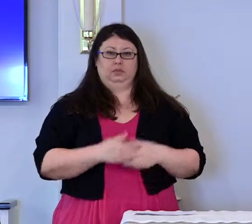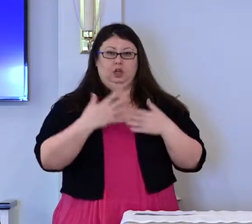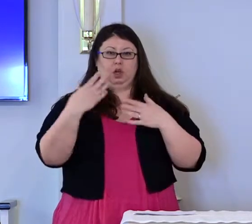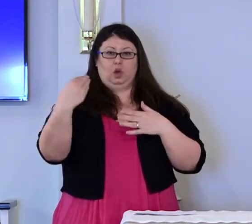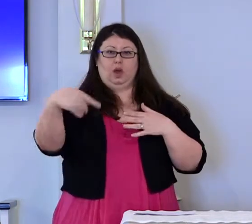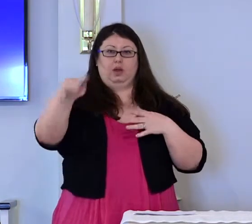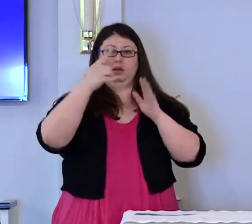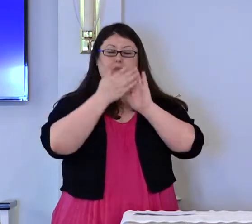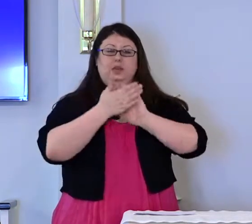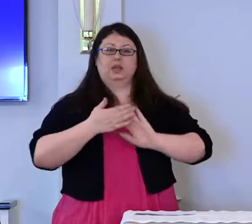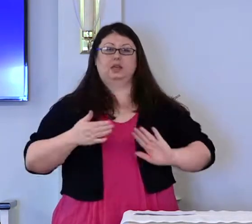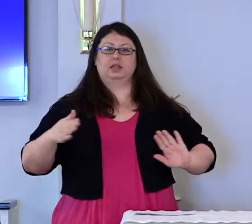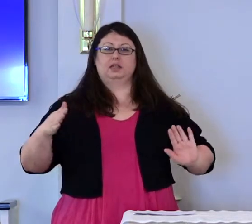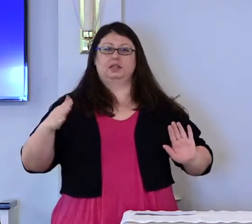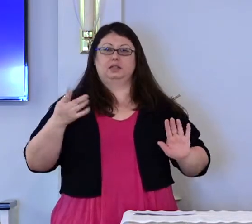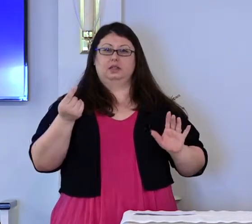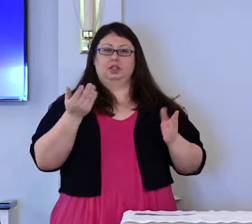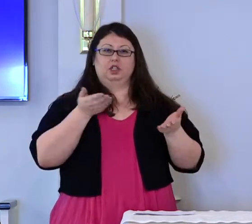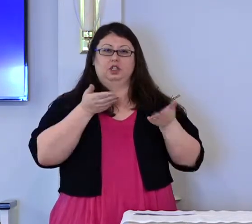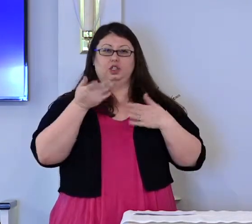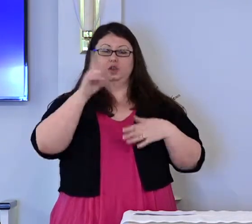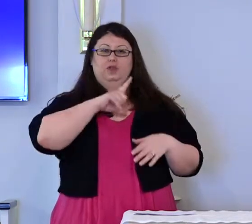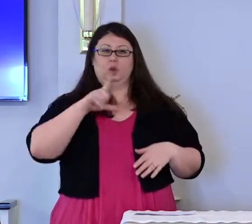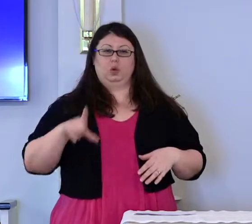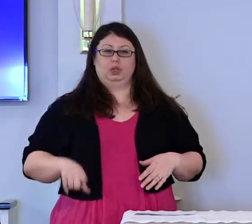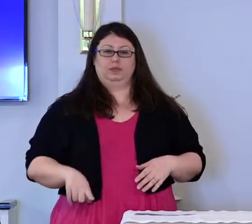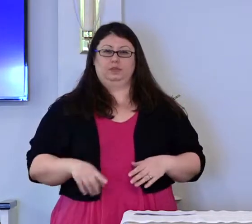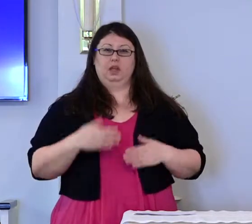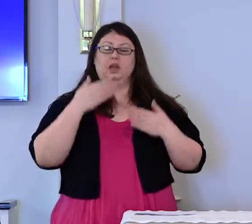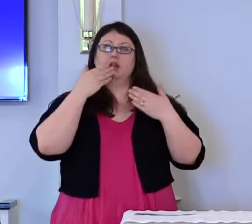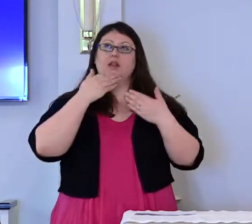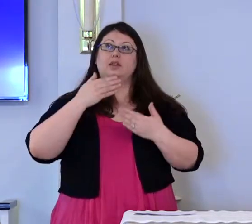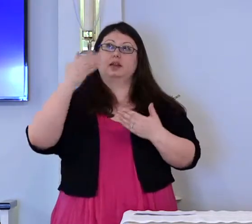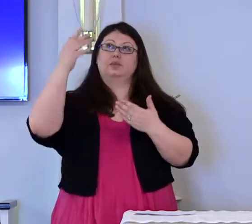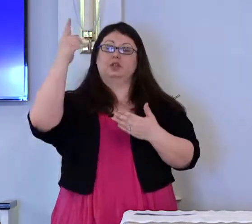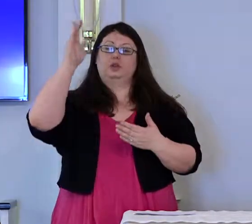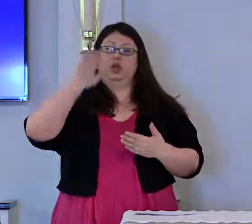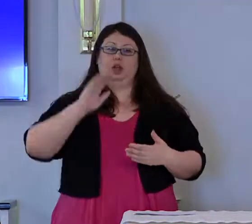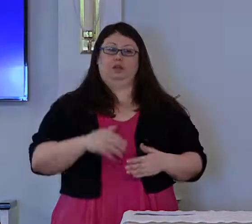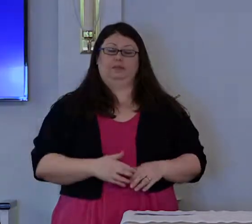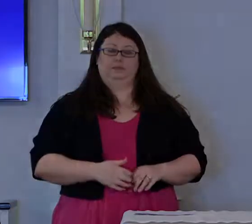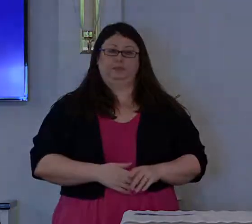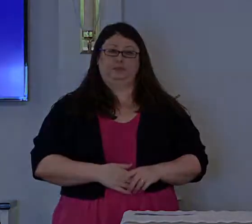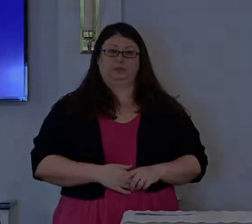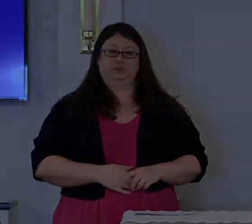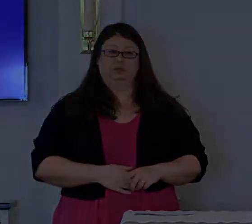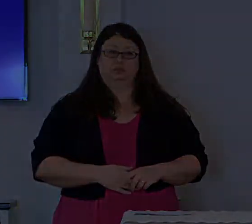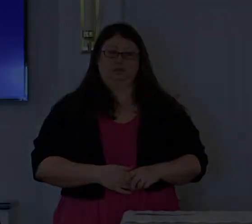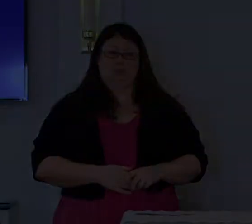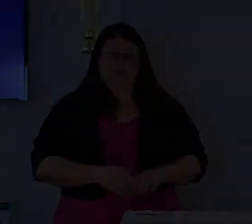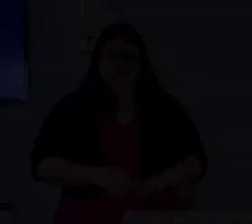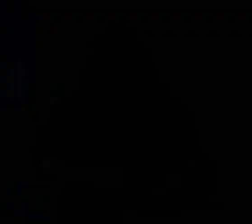Go in peace, serve the Lord. Thanks be to God. Amen. Amen.